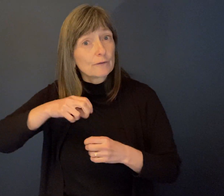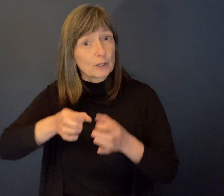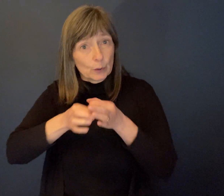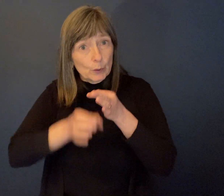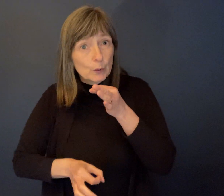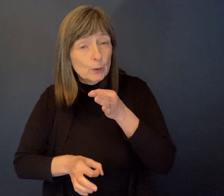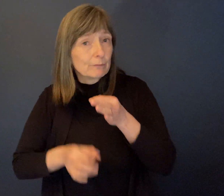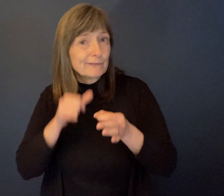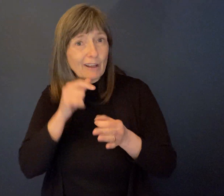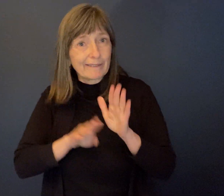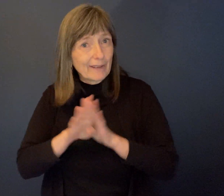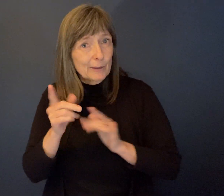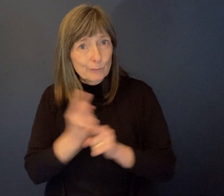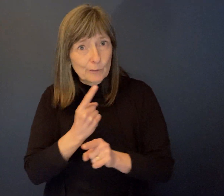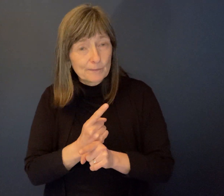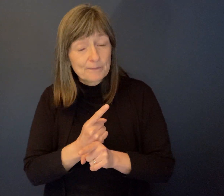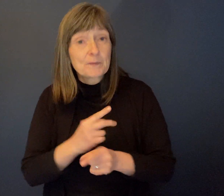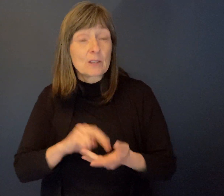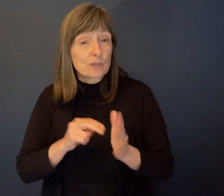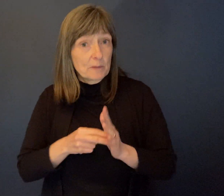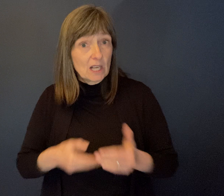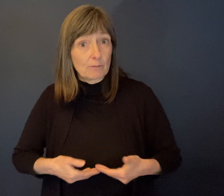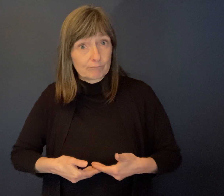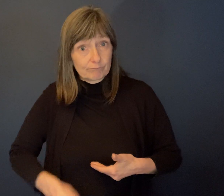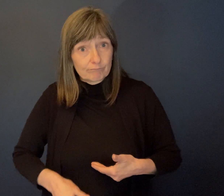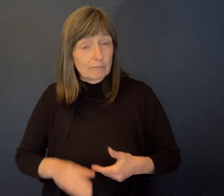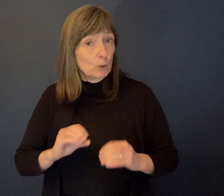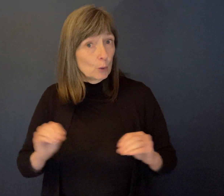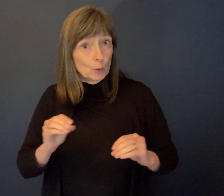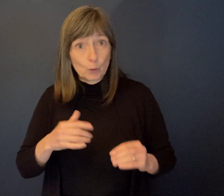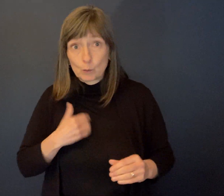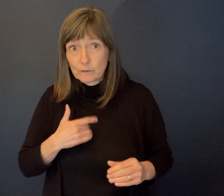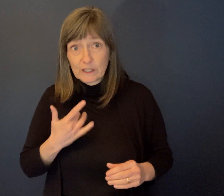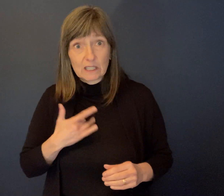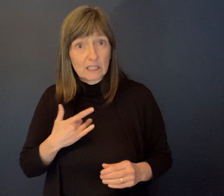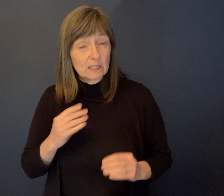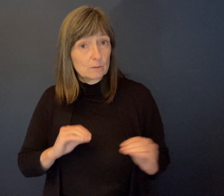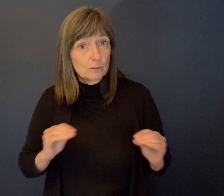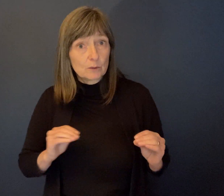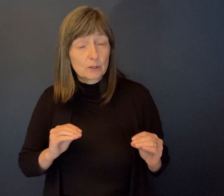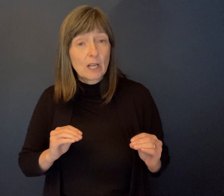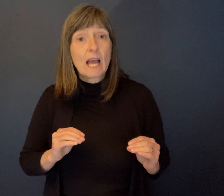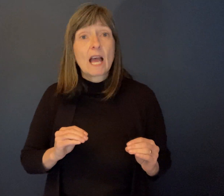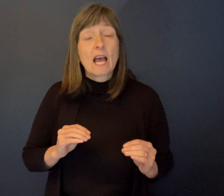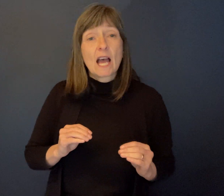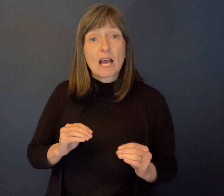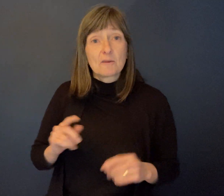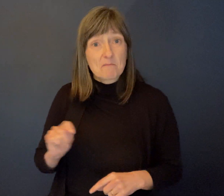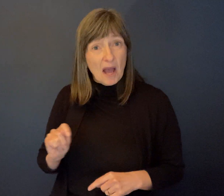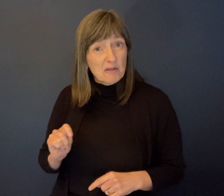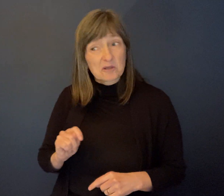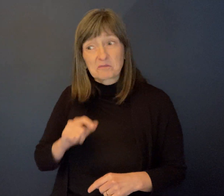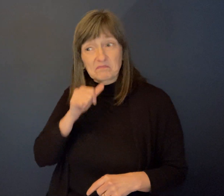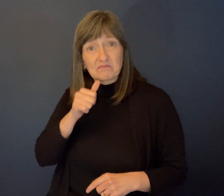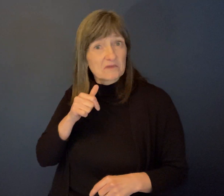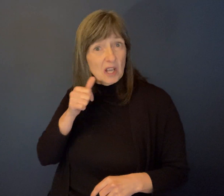with, uh, some paralysis from the waist down, no sensation, and, uh, bowel and bladder dysfunction. So that's basically the disability.